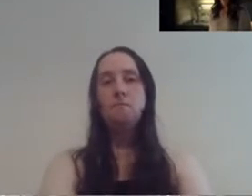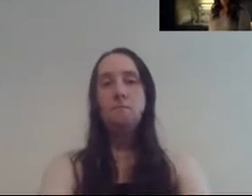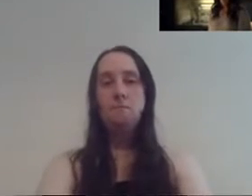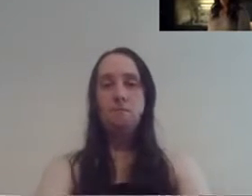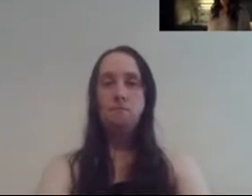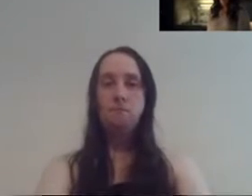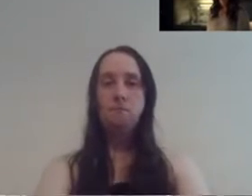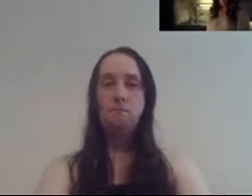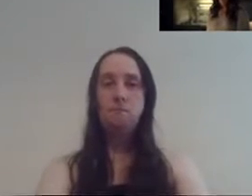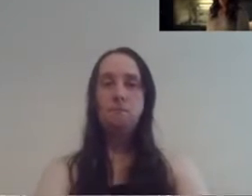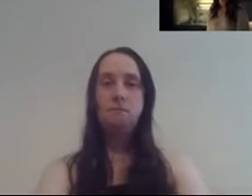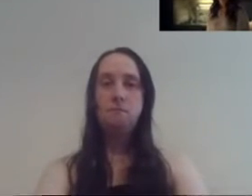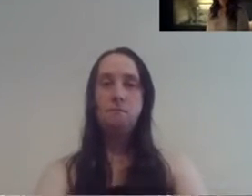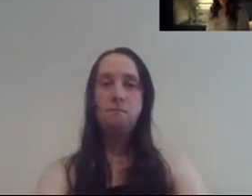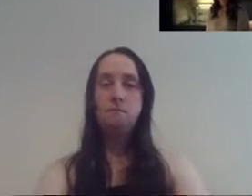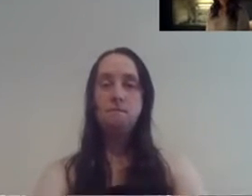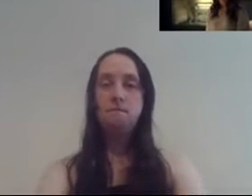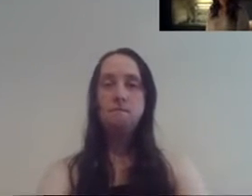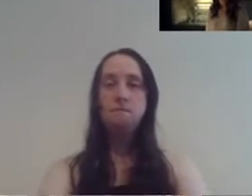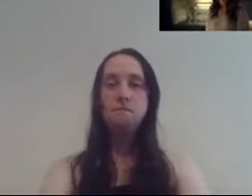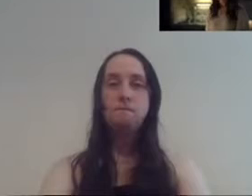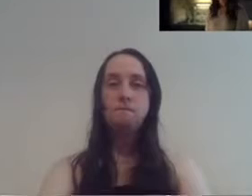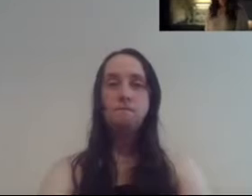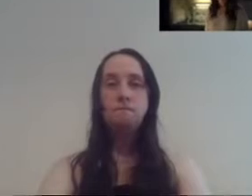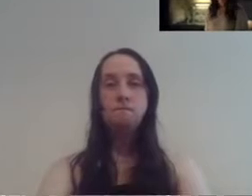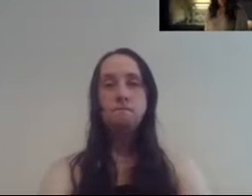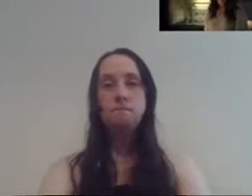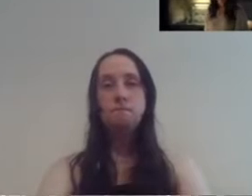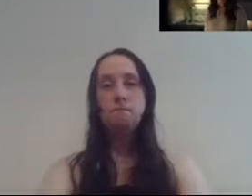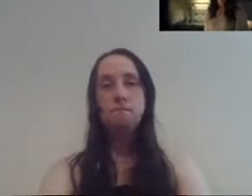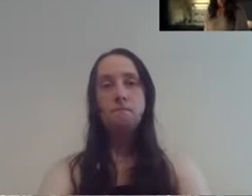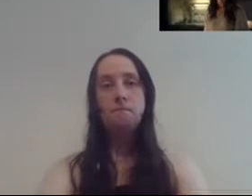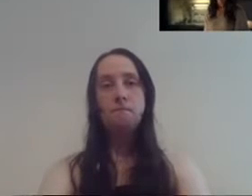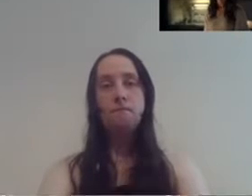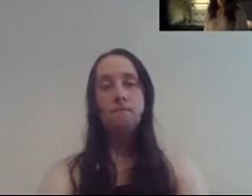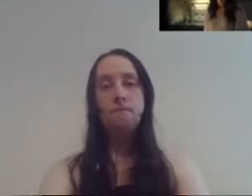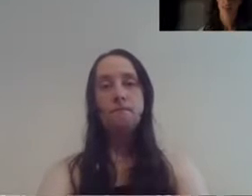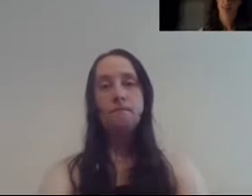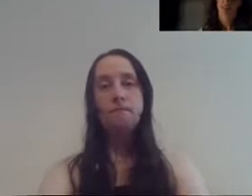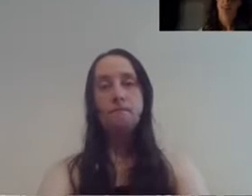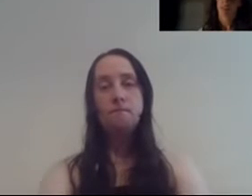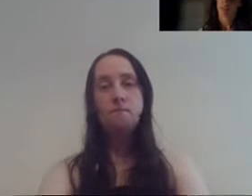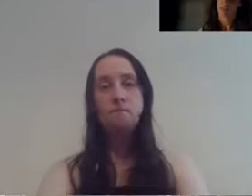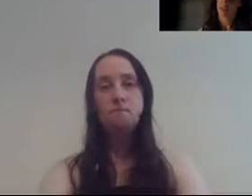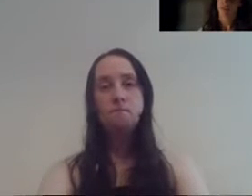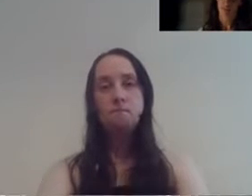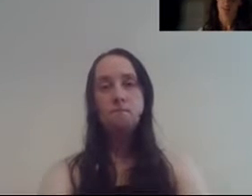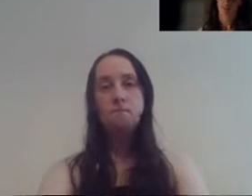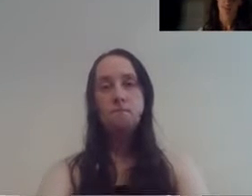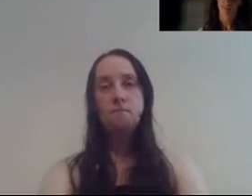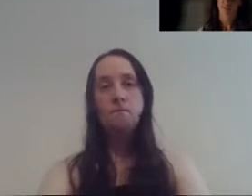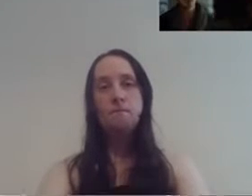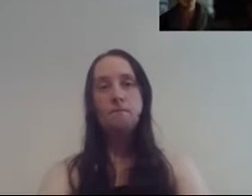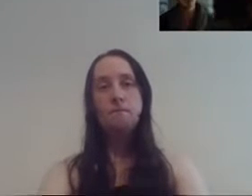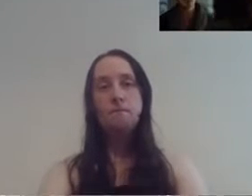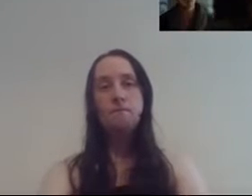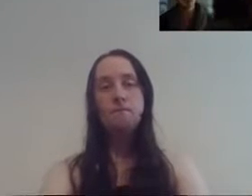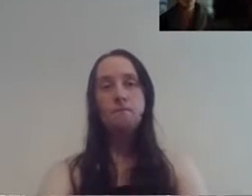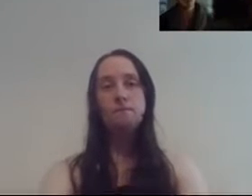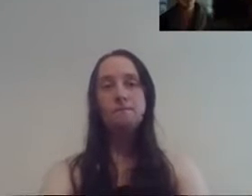I feel like you're here but you're not here I know this is hard you need to make a choice I don't want